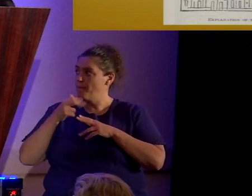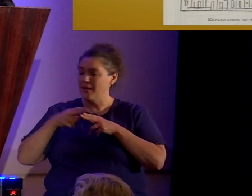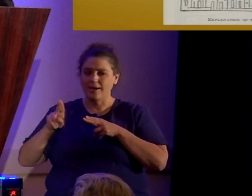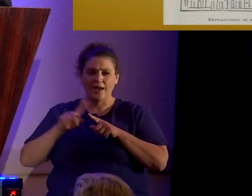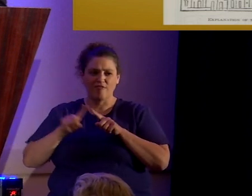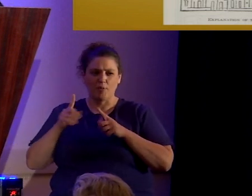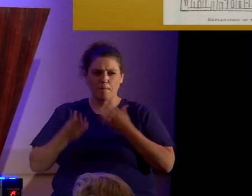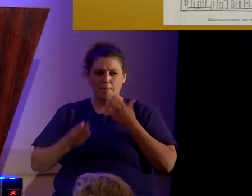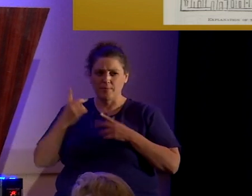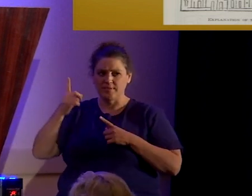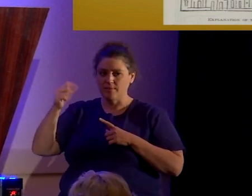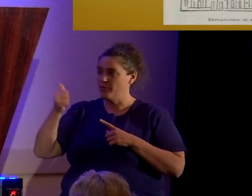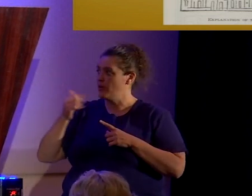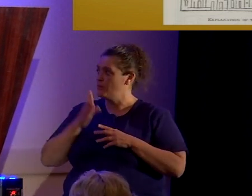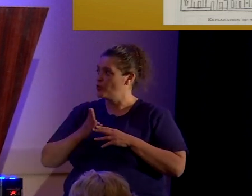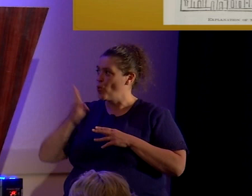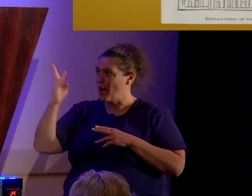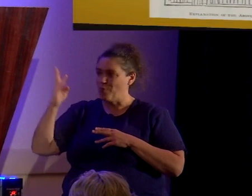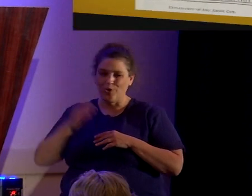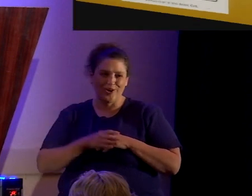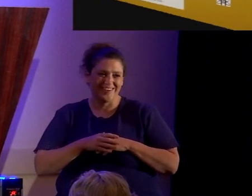something else going upward.